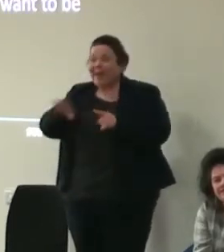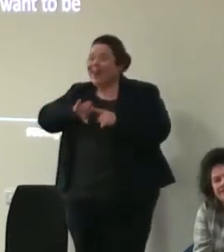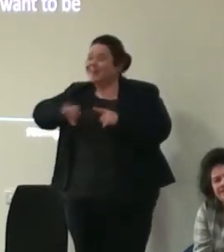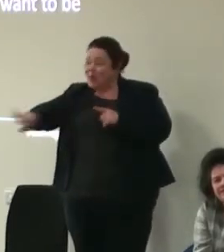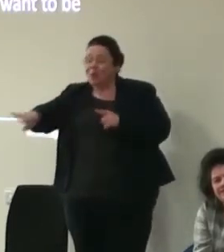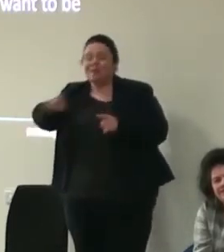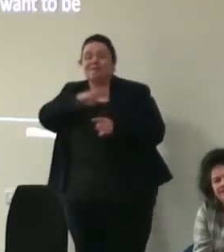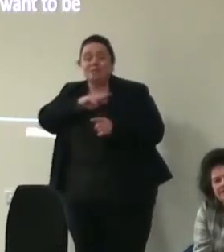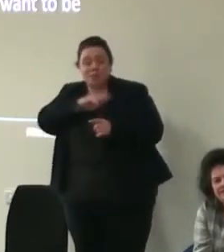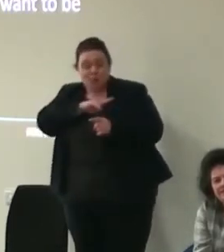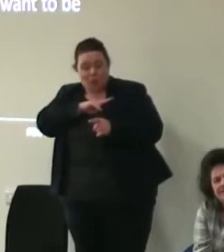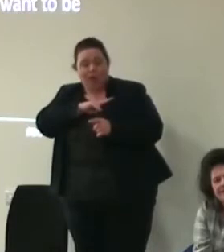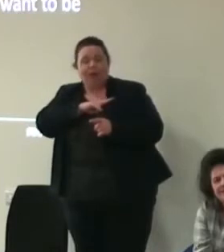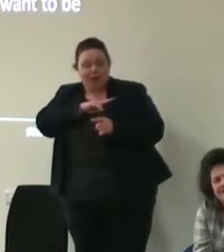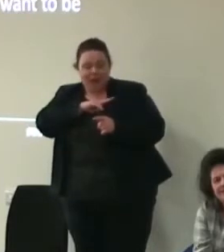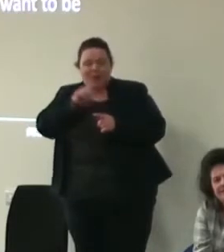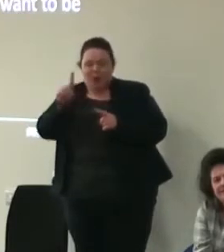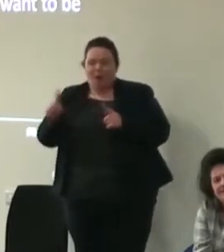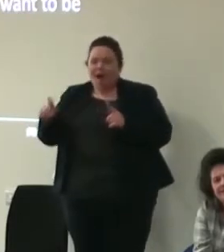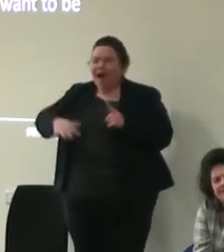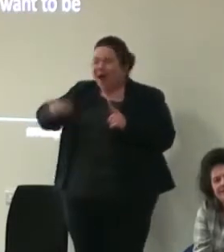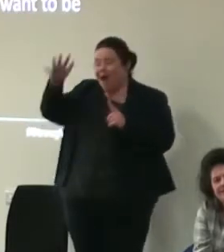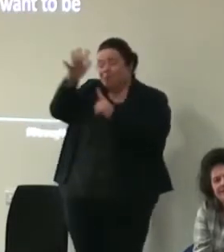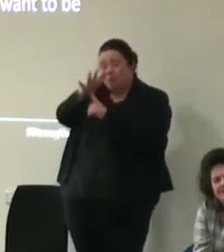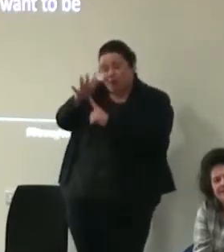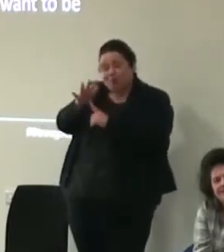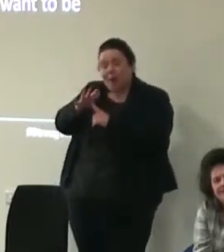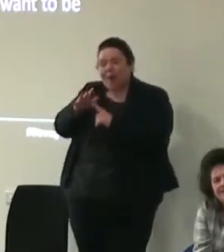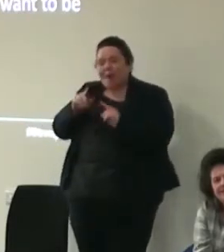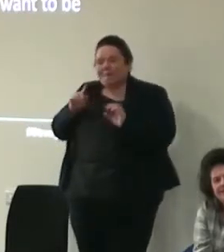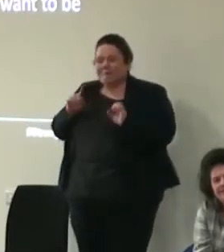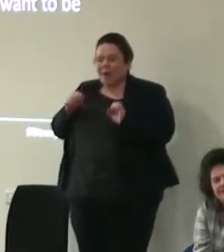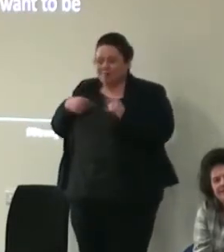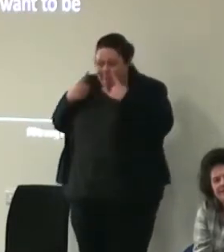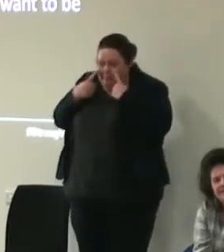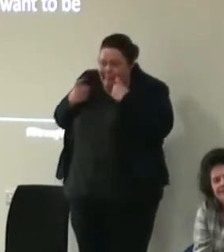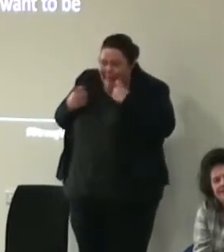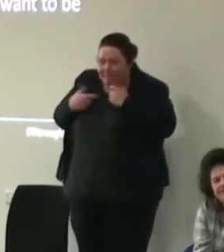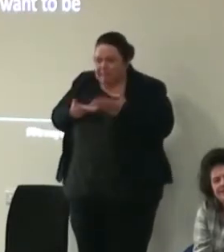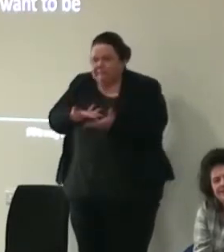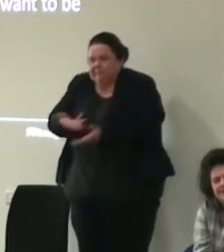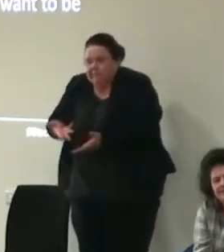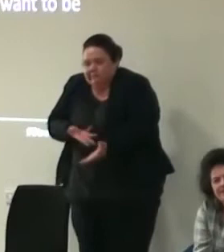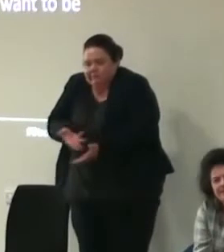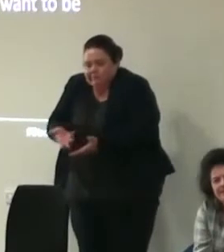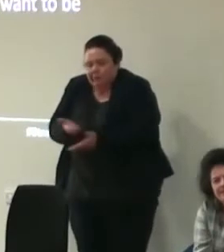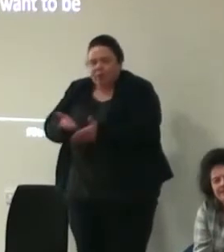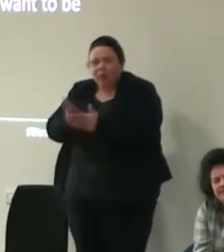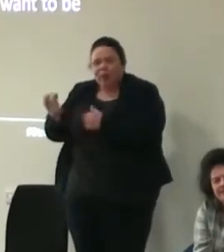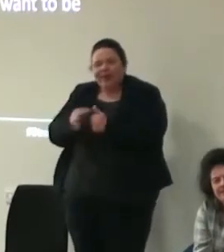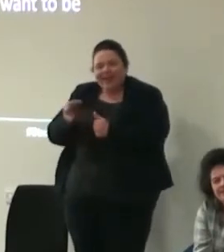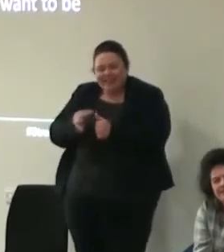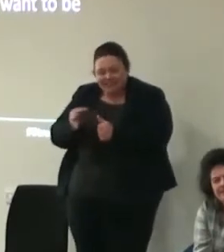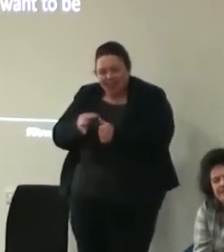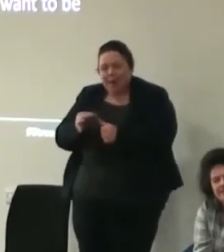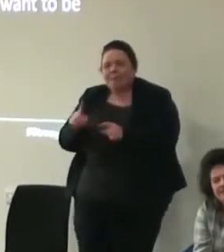school you're probably likely to be a higher priority but we would tiptoe around these issues in the interview context but